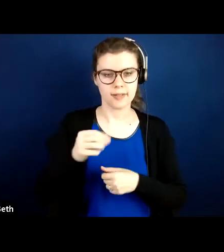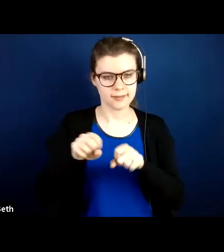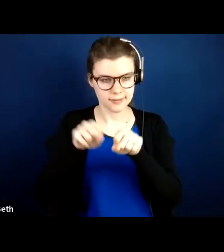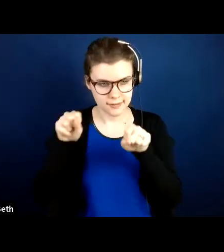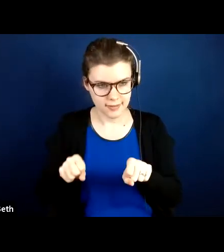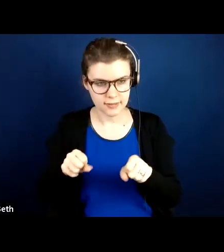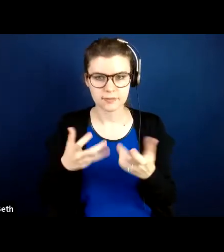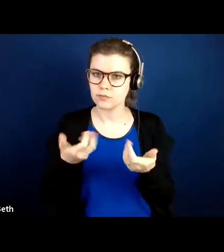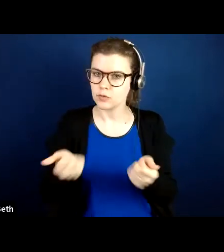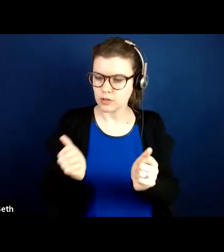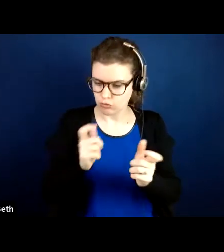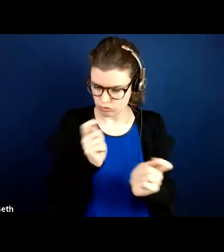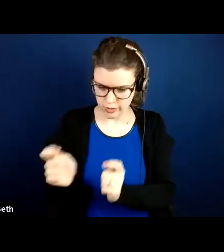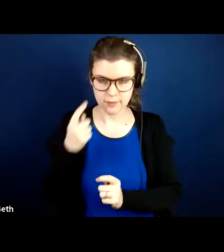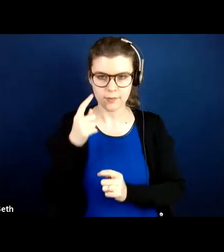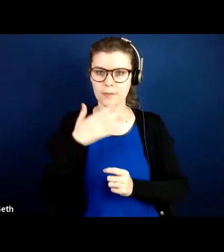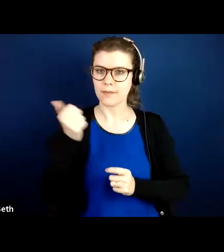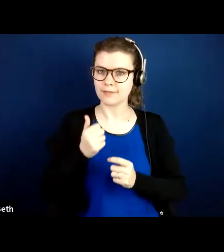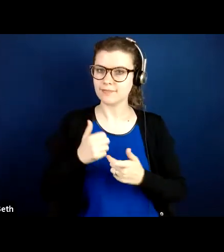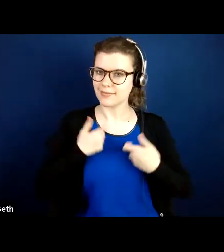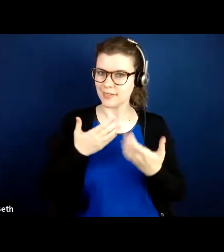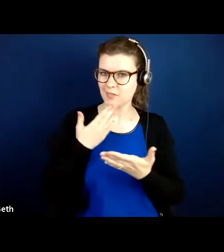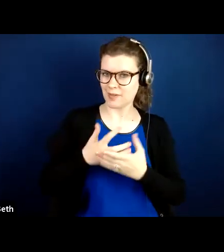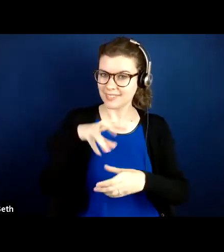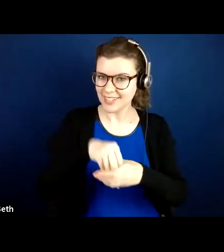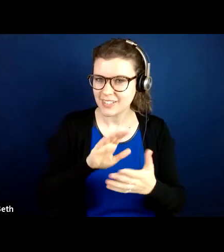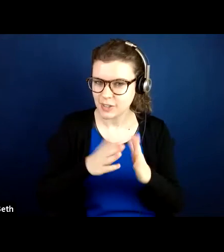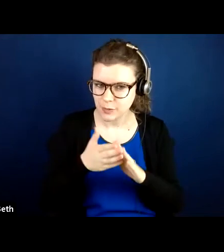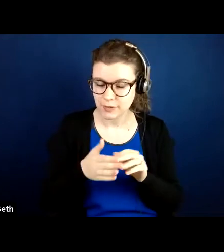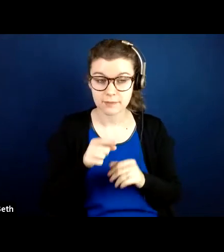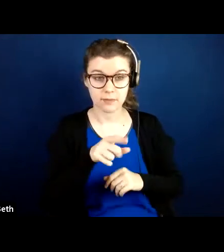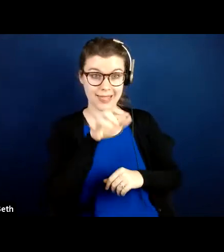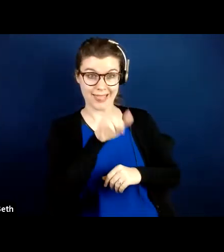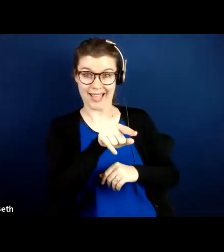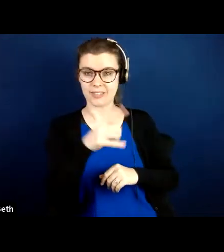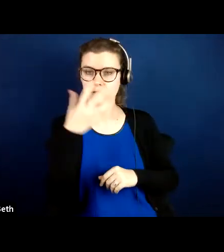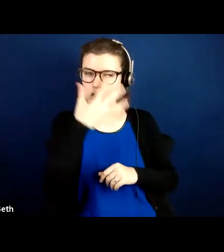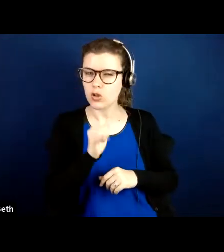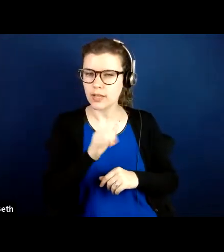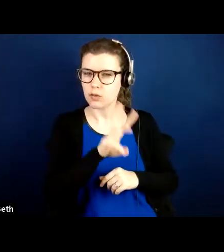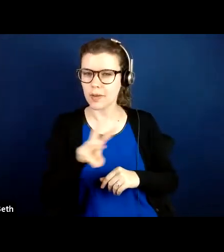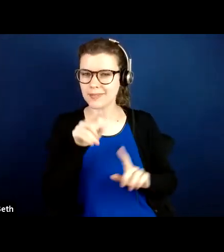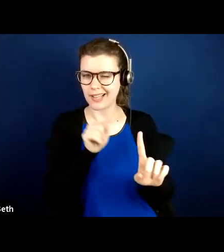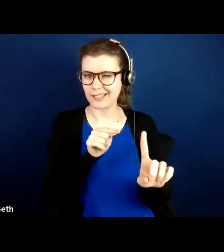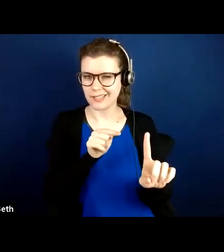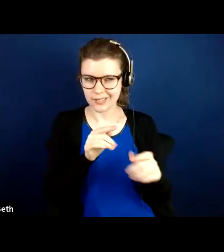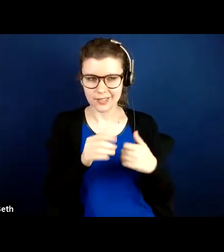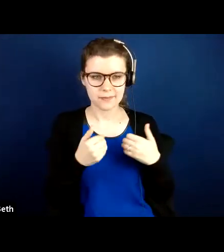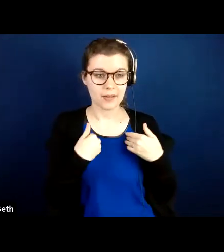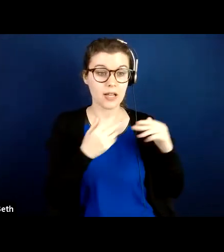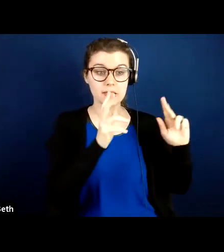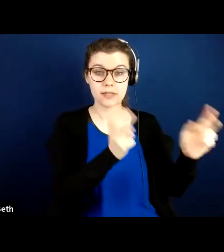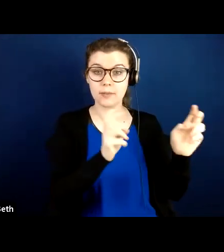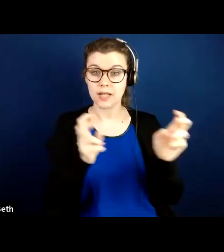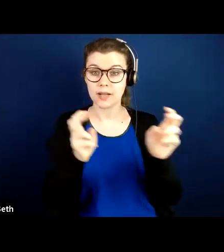Living well in the community. This is an example of the living well in the community homepage. Again, it just has the session topics with small